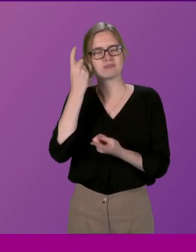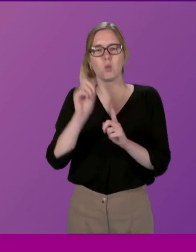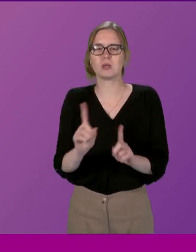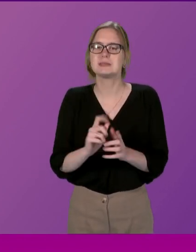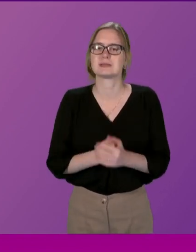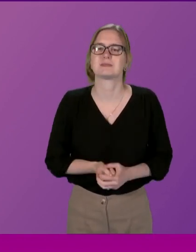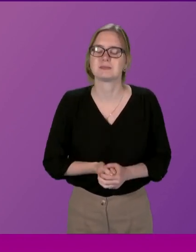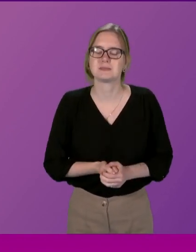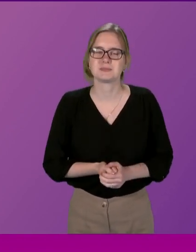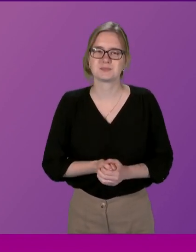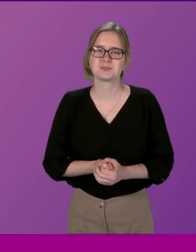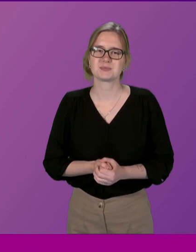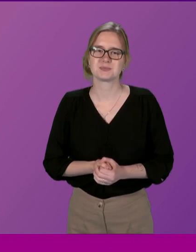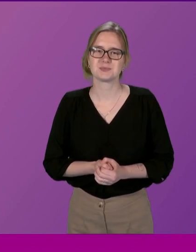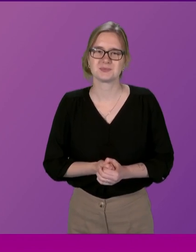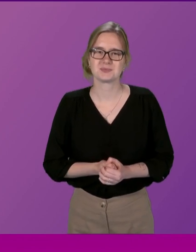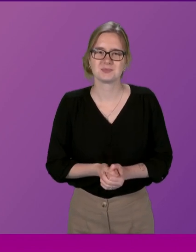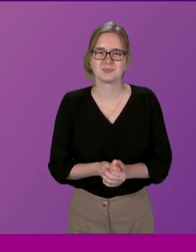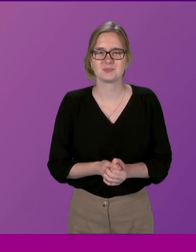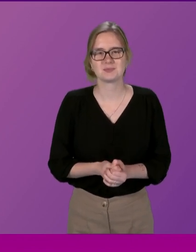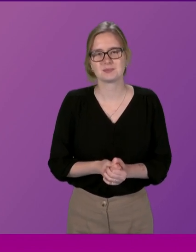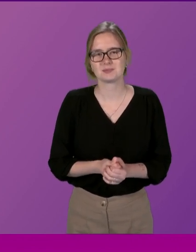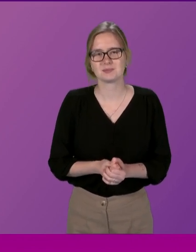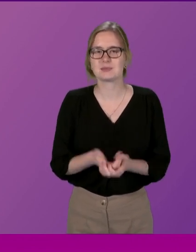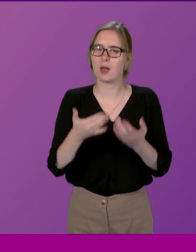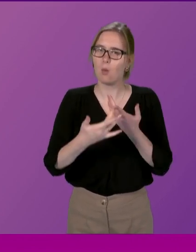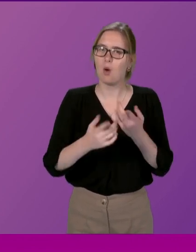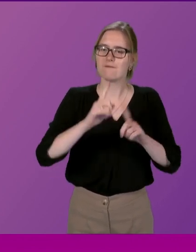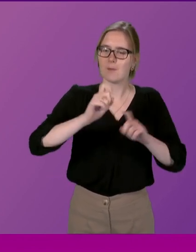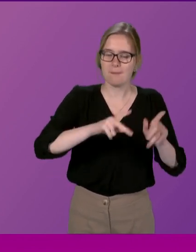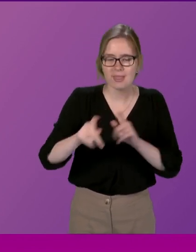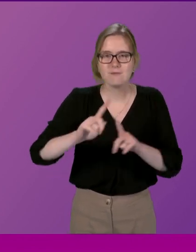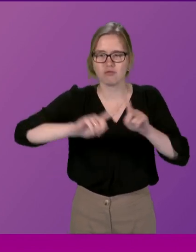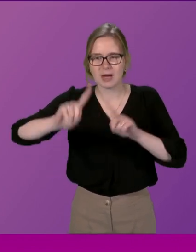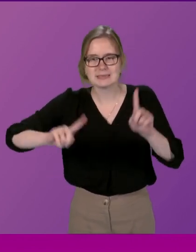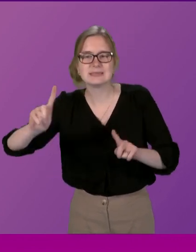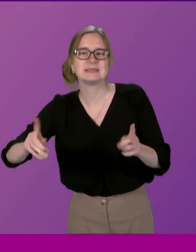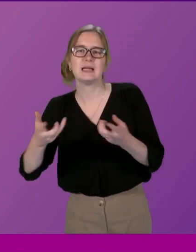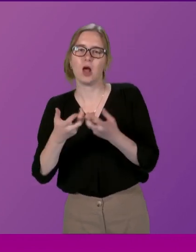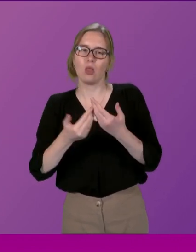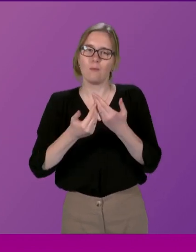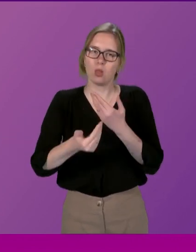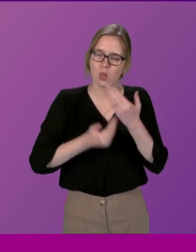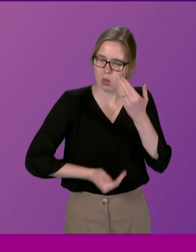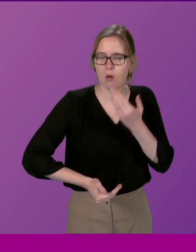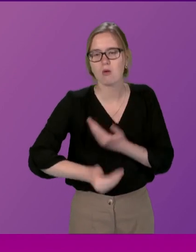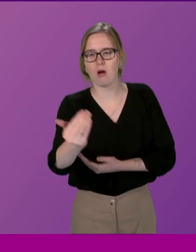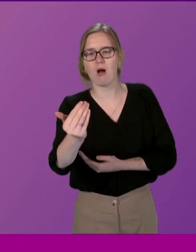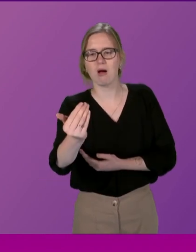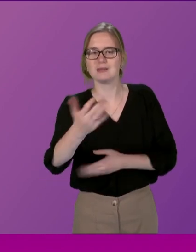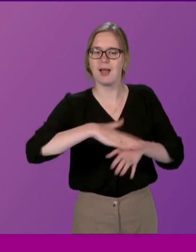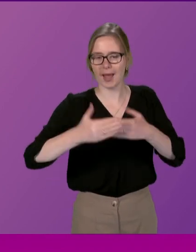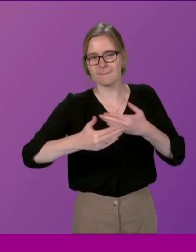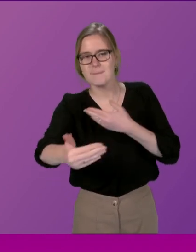is that actually the more variety of methods that we use and the longer that we do that over